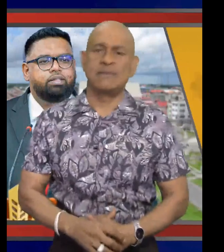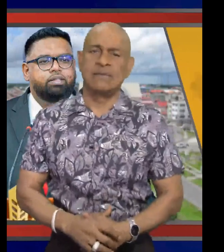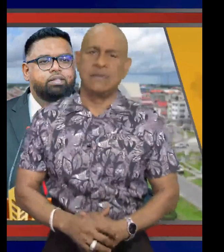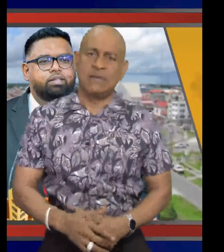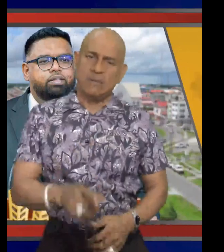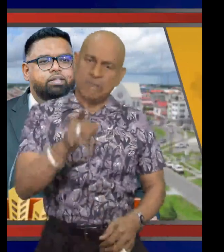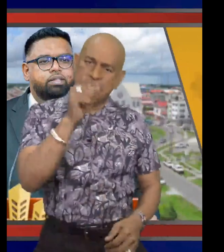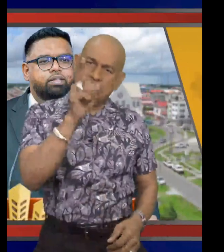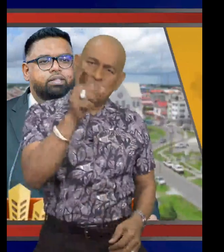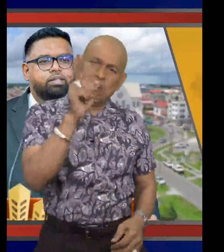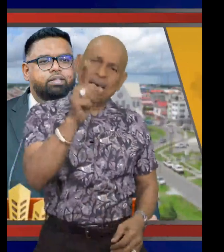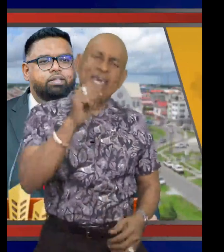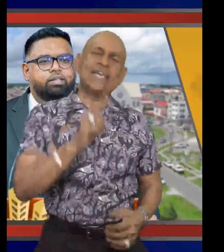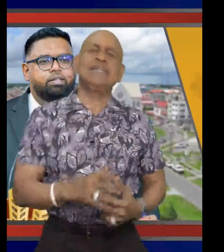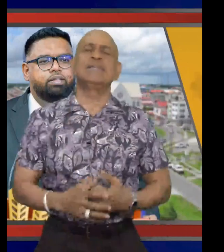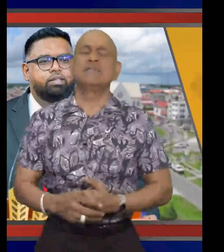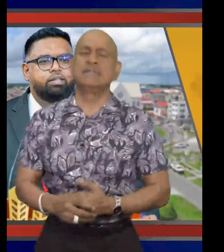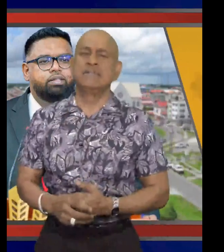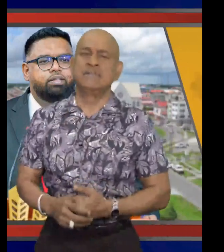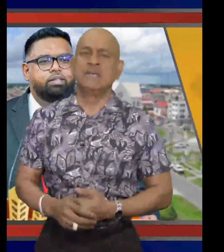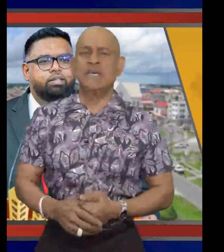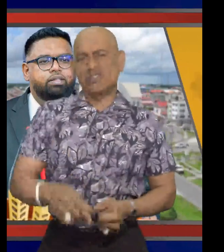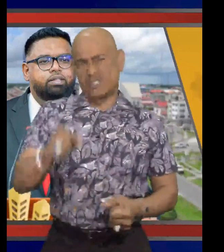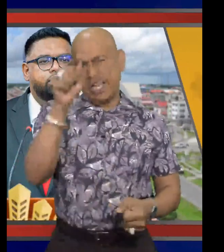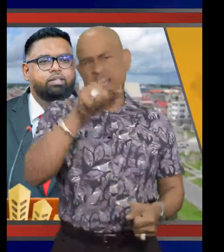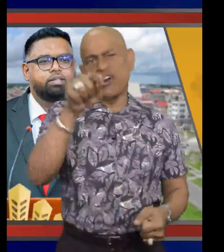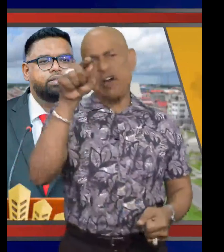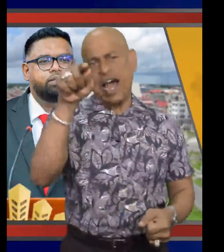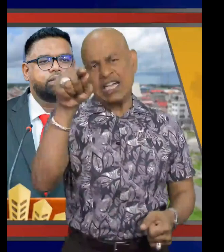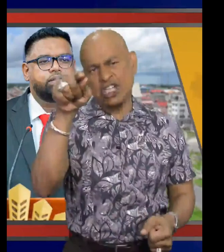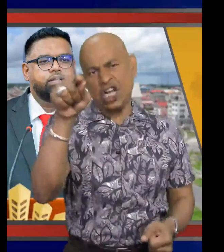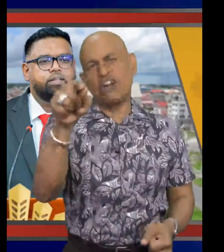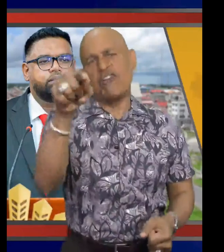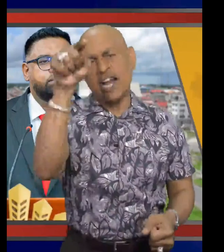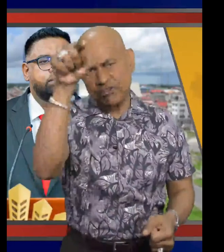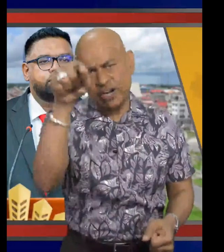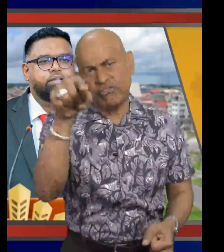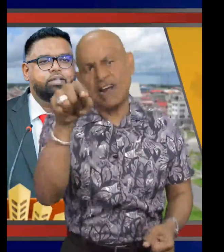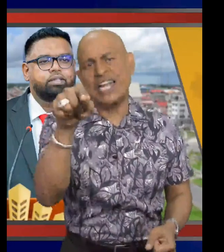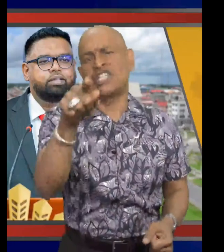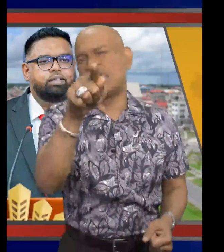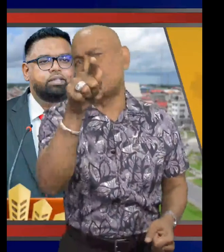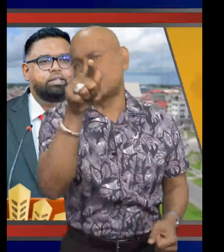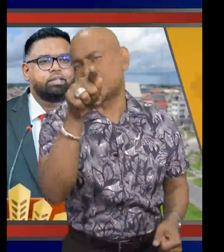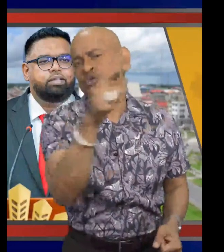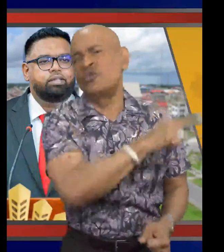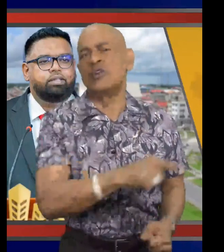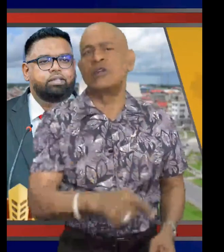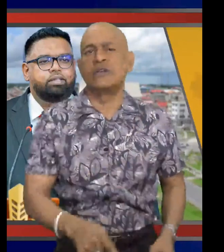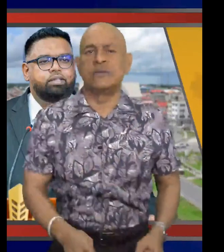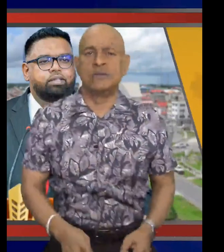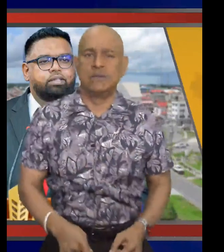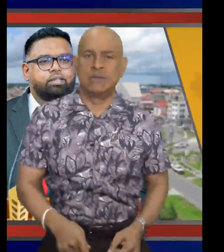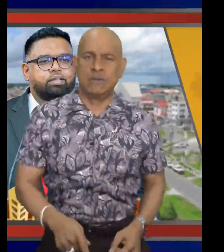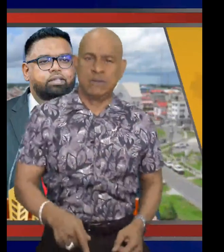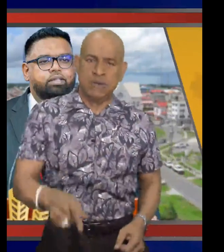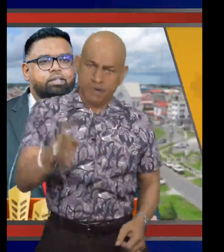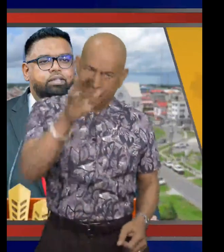make up your mind to send your grandchildren and great-grandchildren to school